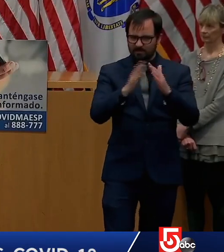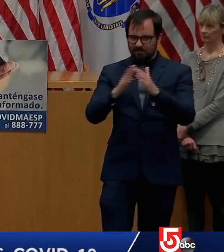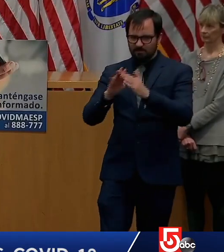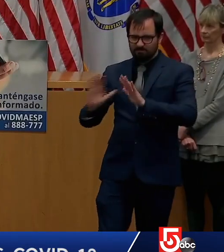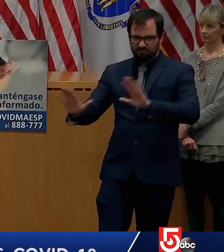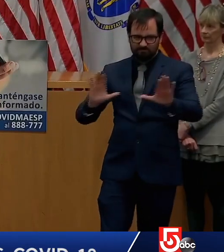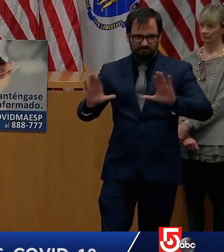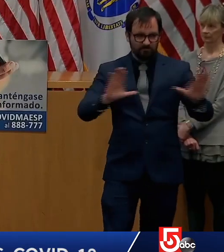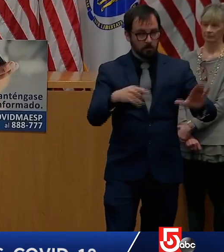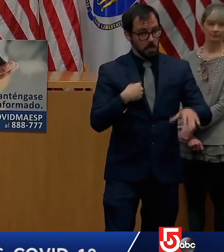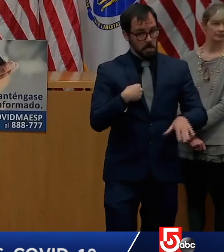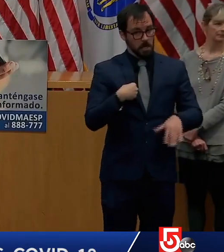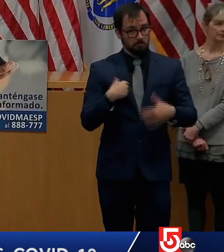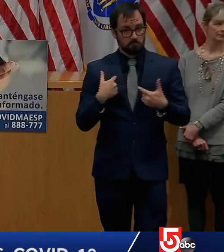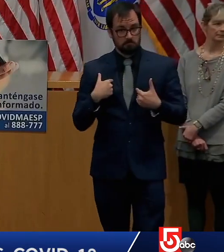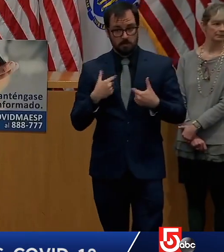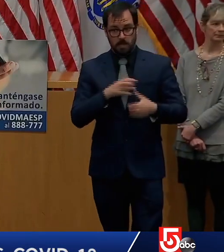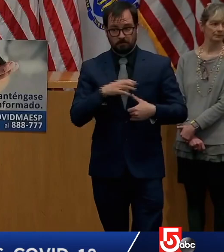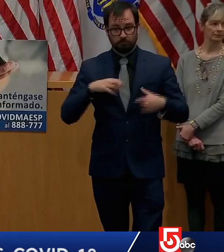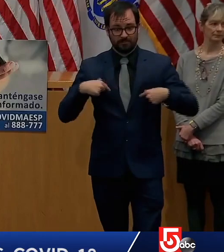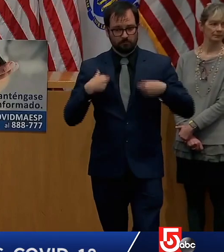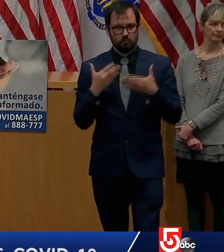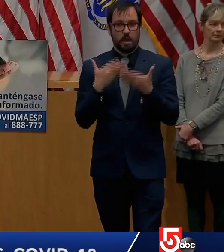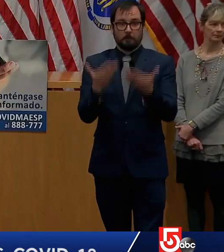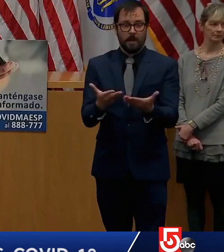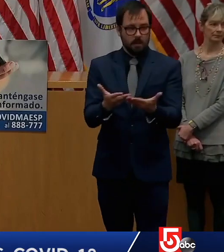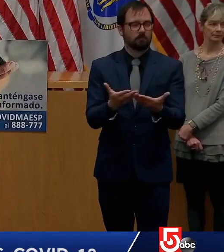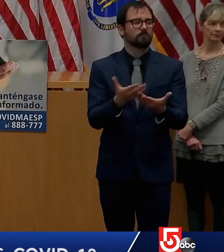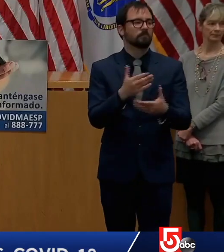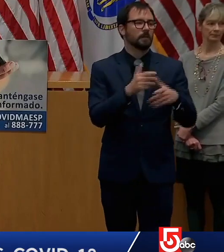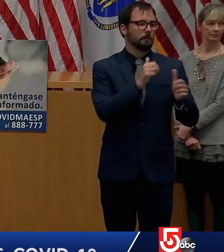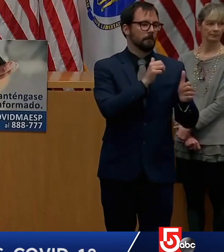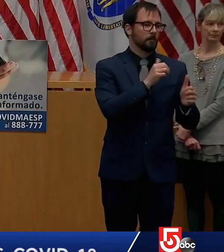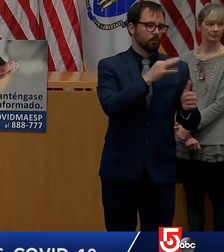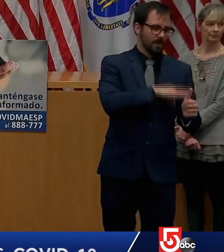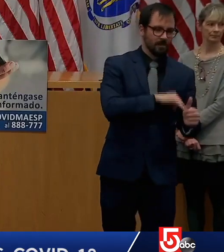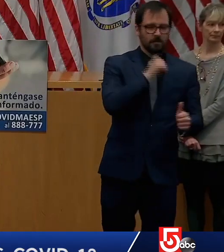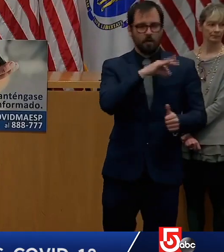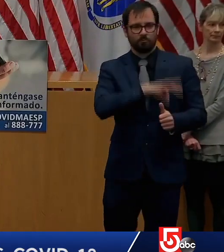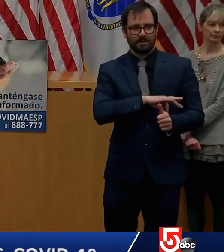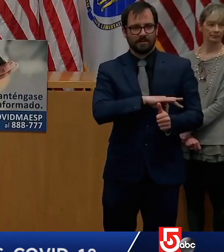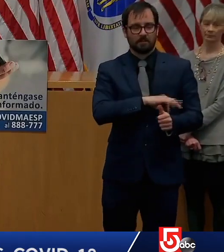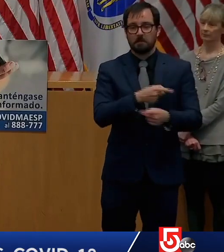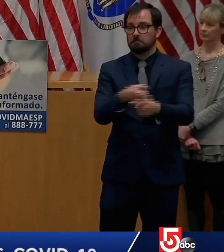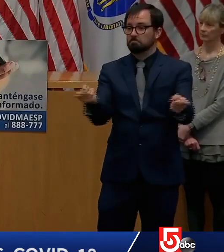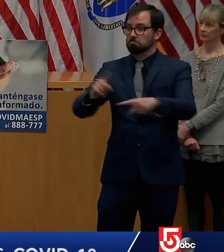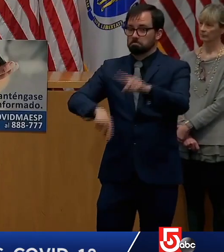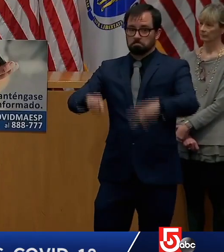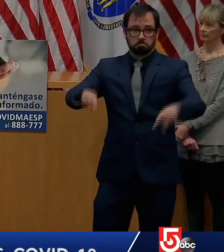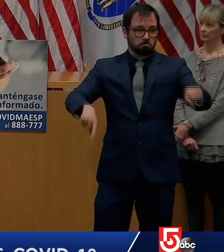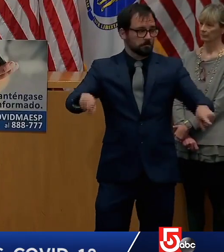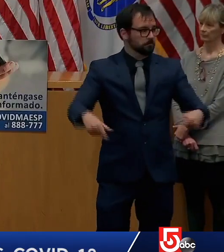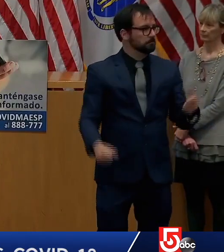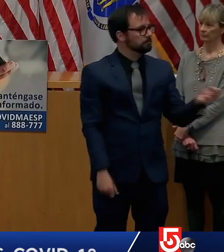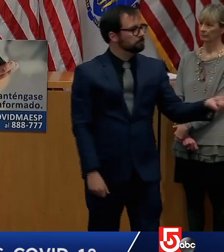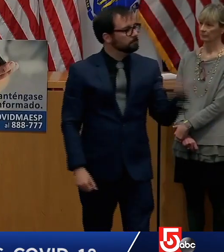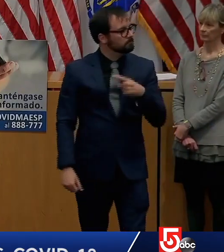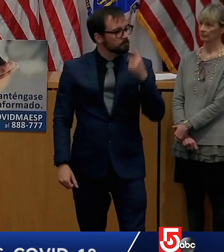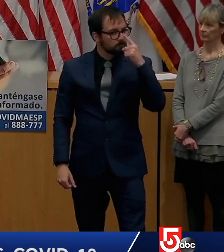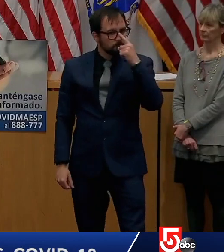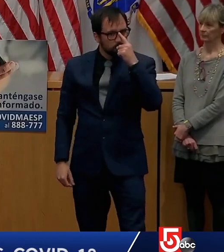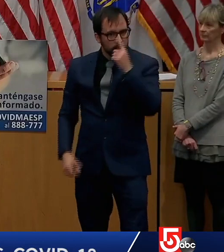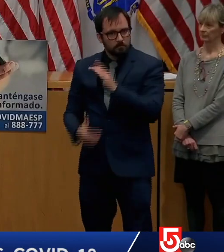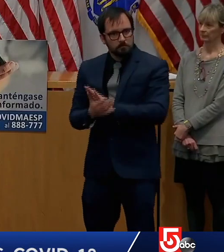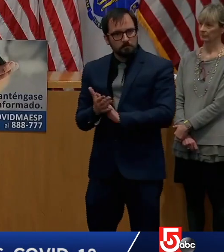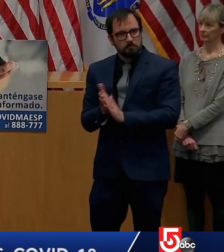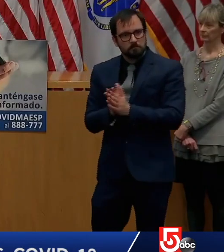Commissioner, will the new guidance or any work with the advisory group involve any additional resources or recommendations